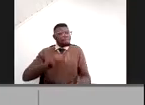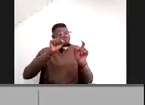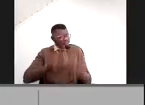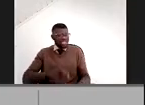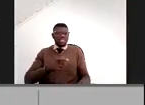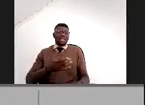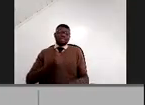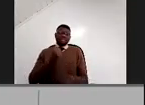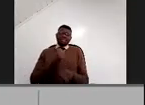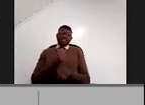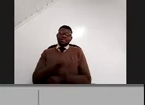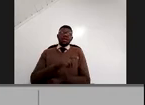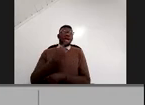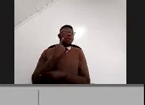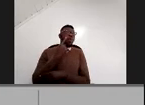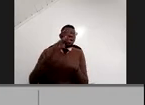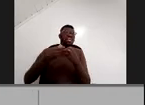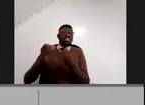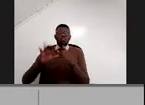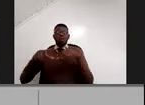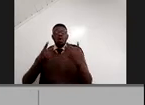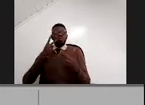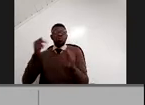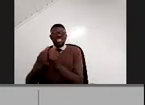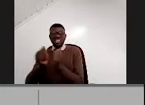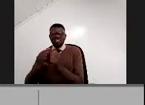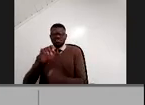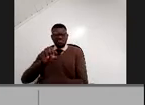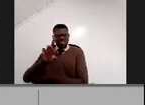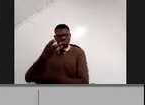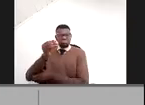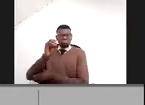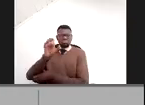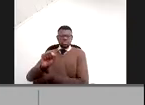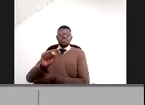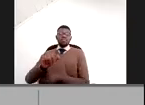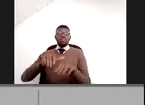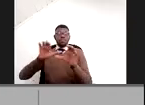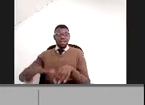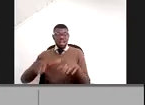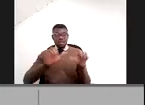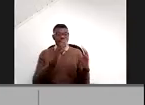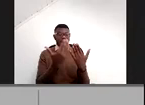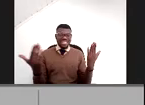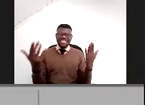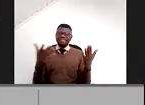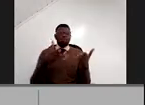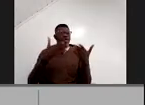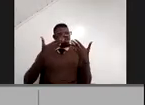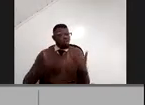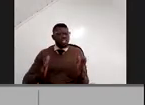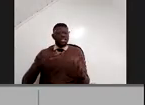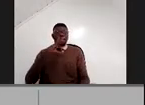or 210. And that is something where agricultural products are always losing out with the high